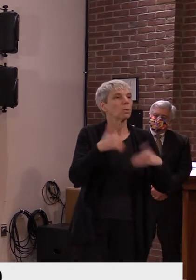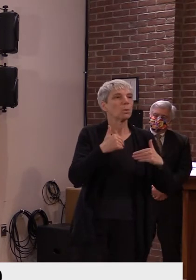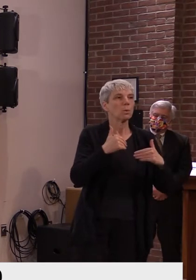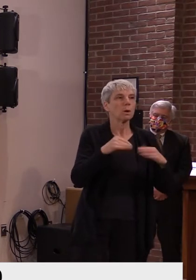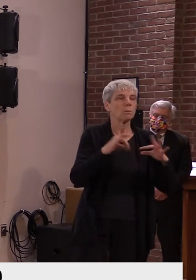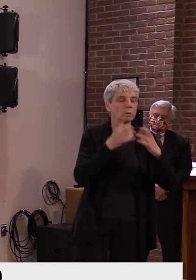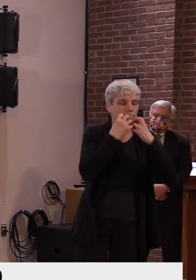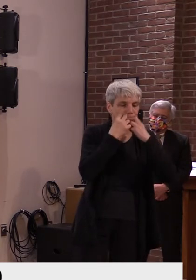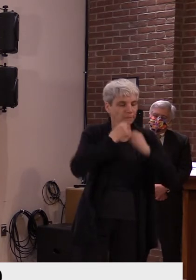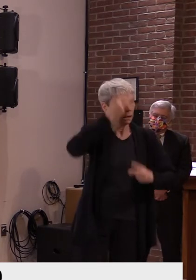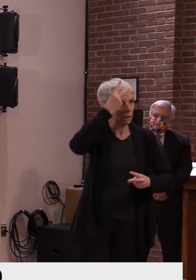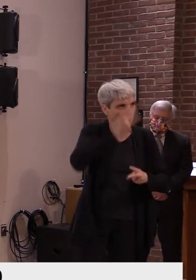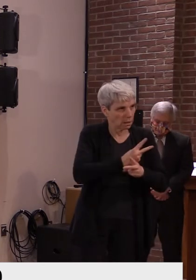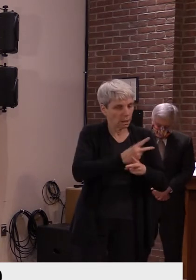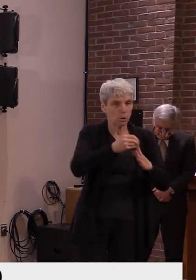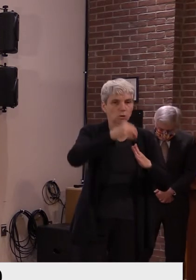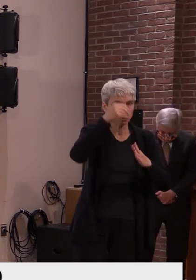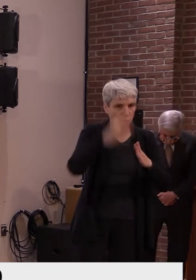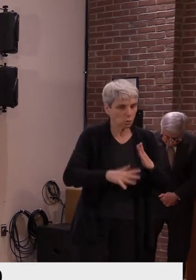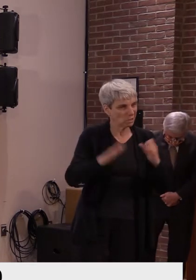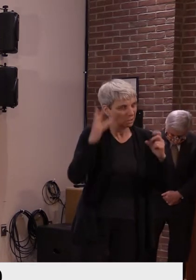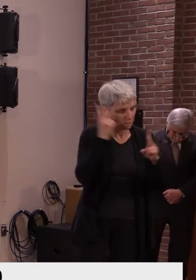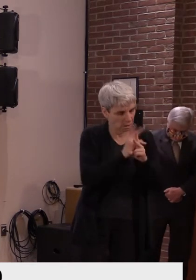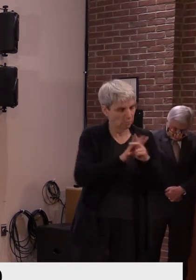that you have, uh, a,